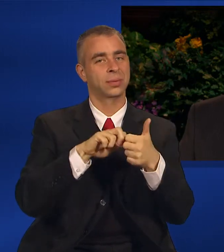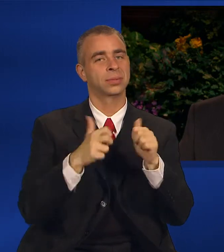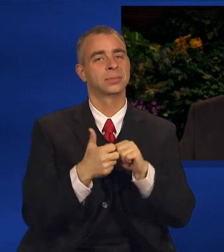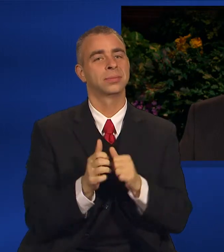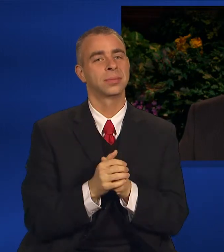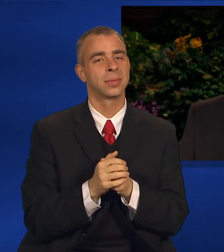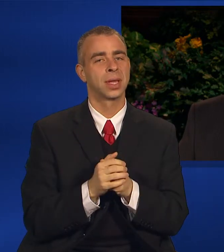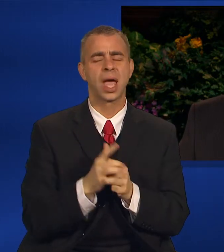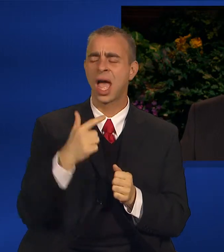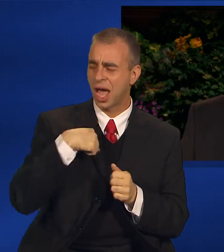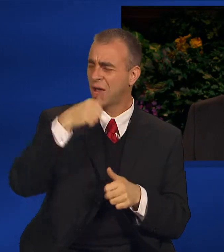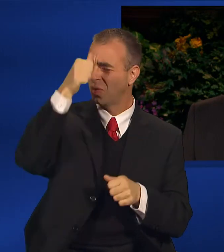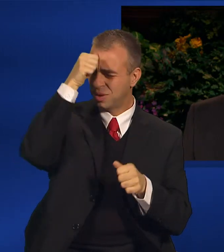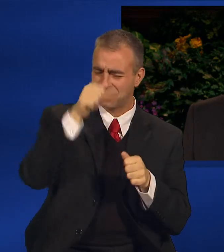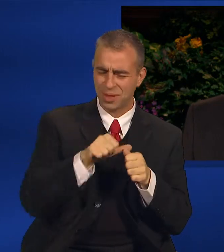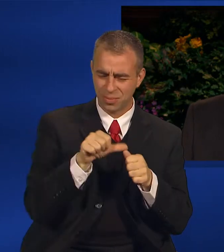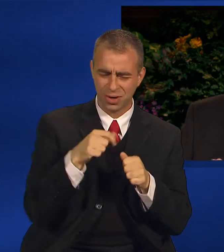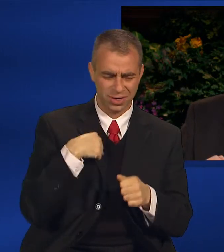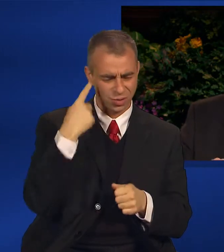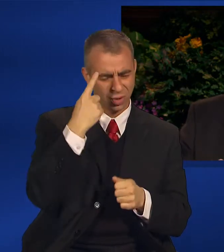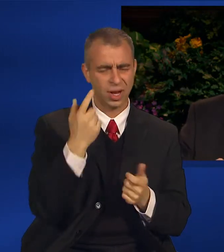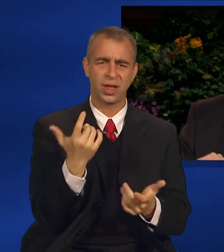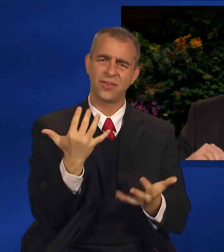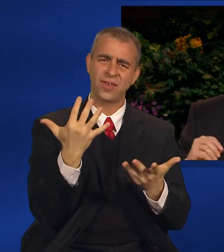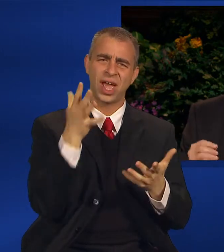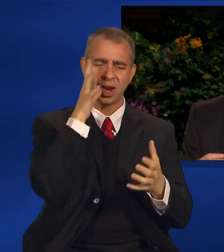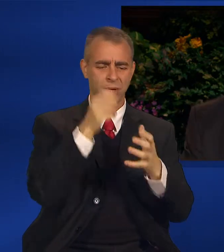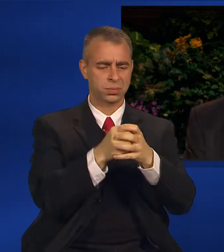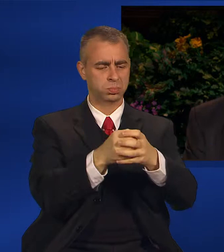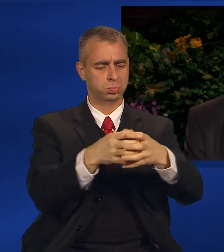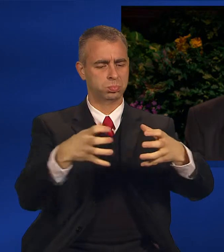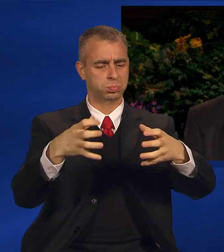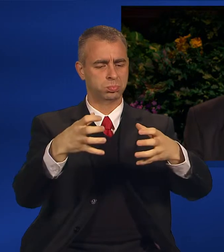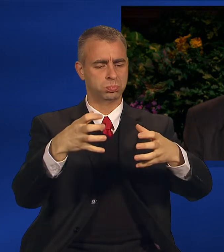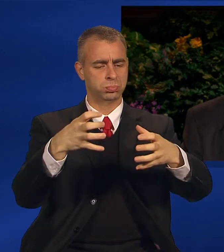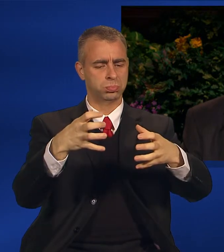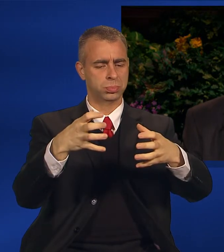I recall thinking that the fire would burn only as far as we wanted